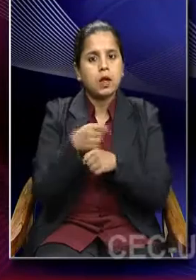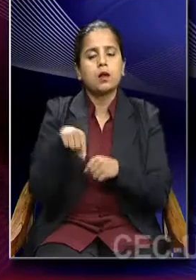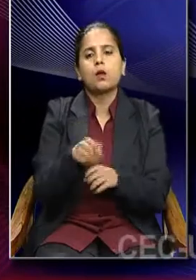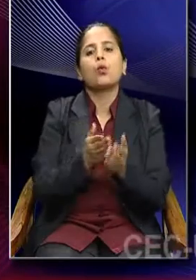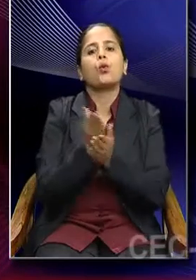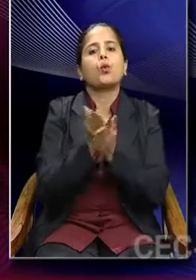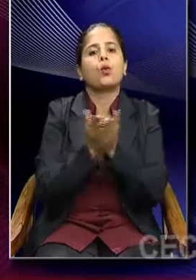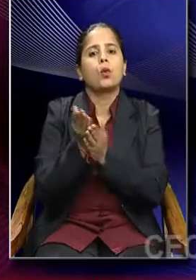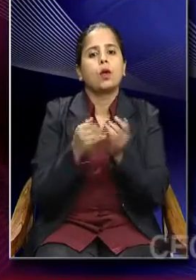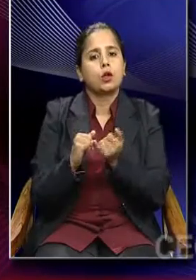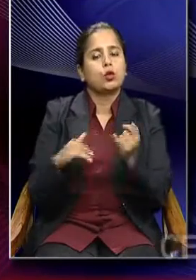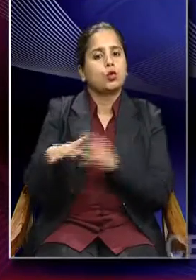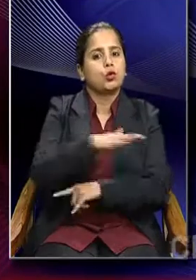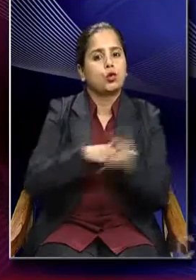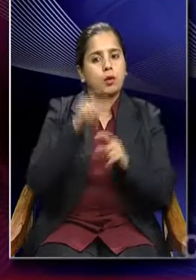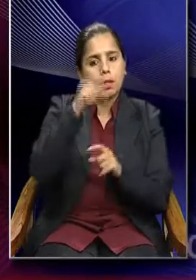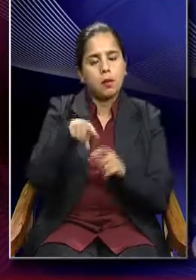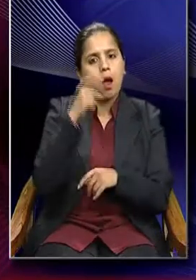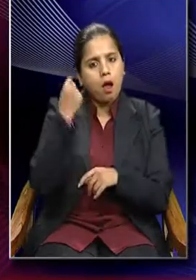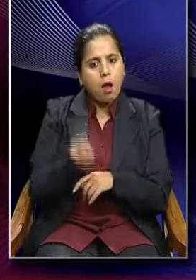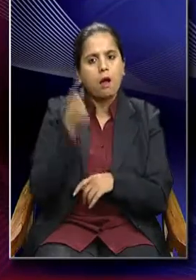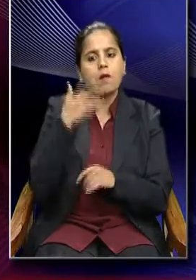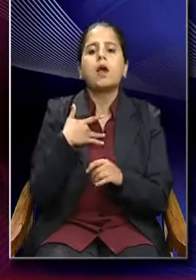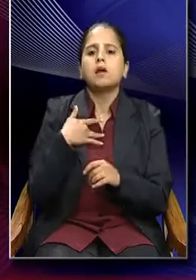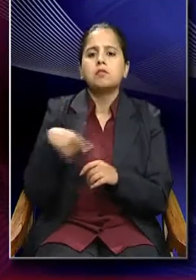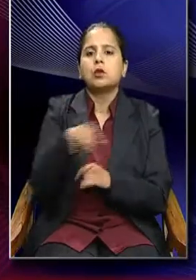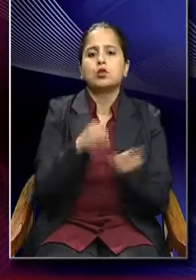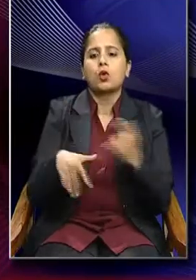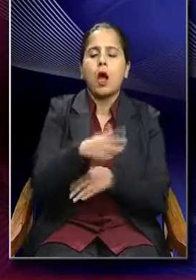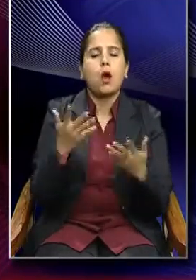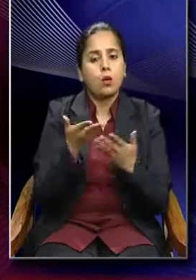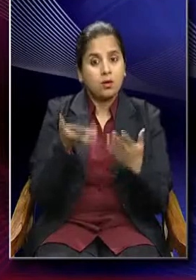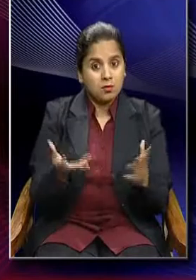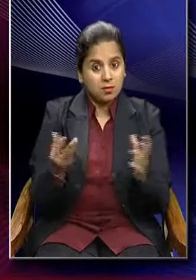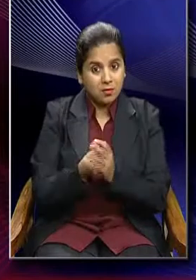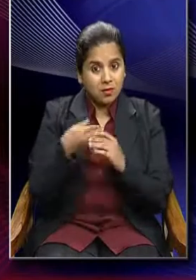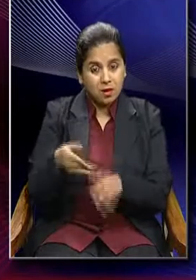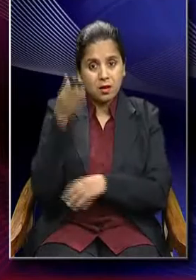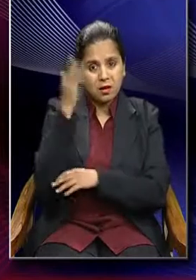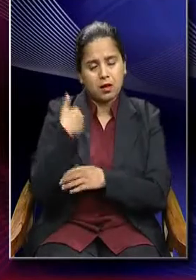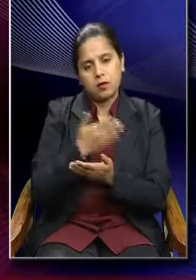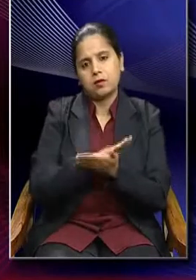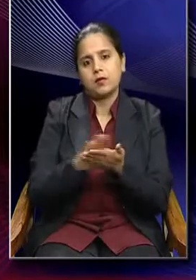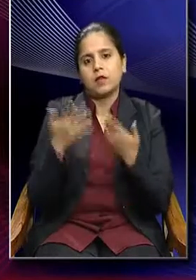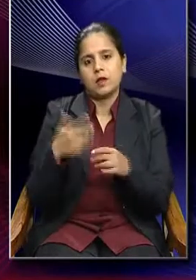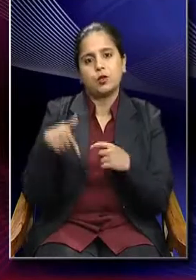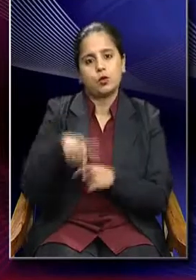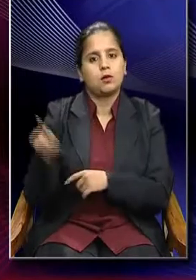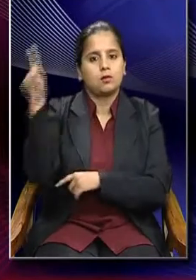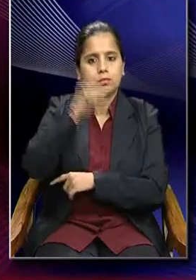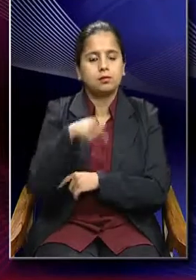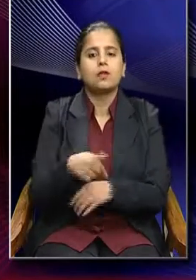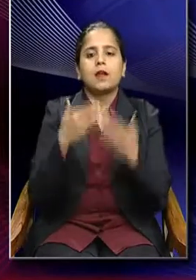which sociologists make sense of society. With this, I come to an end of today's lecture.